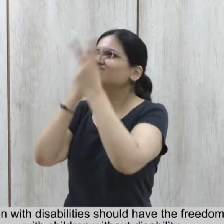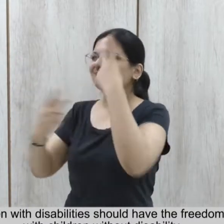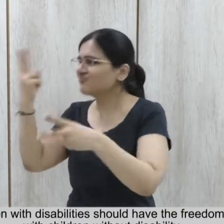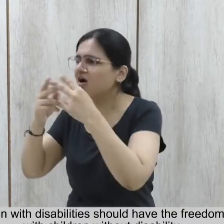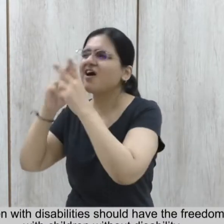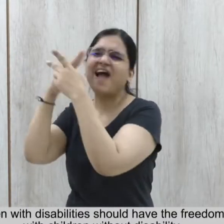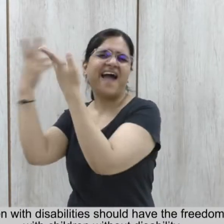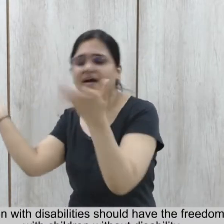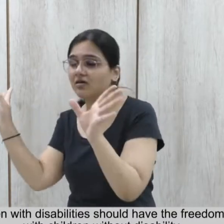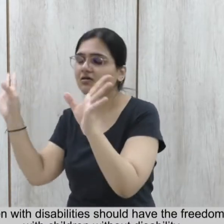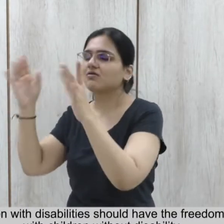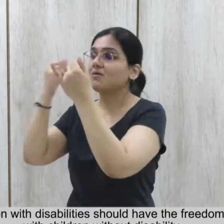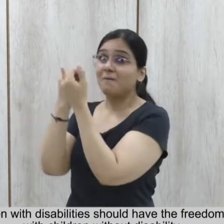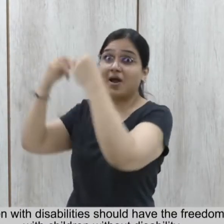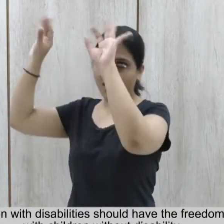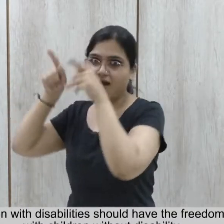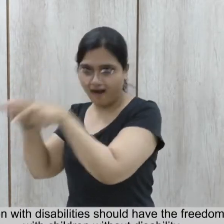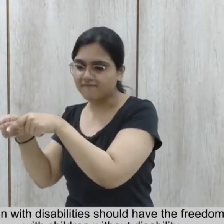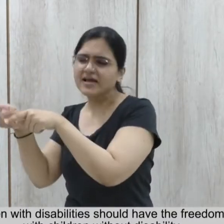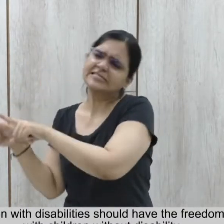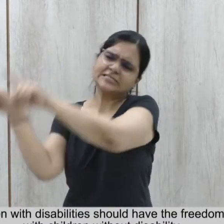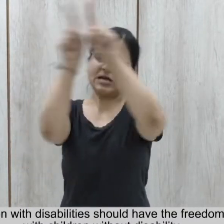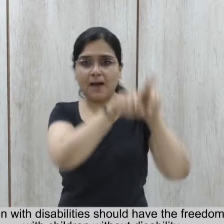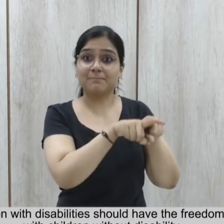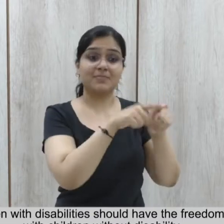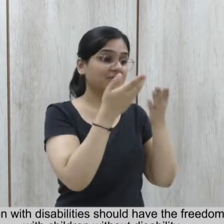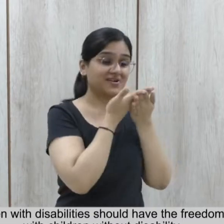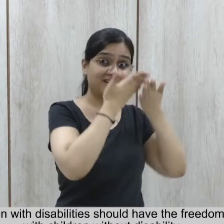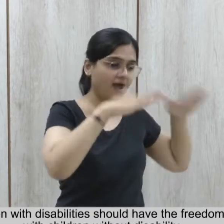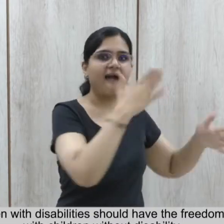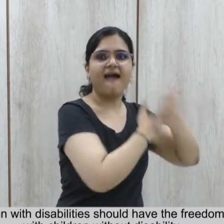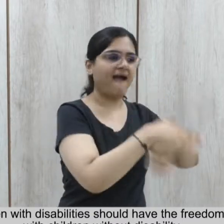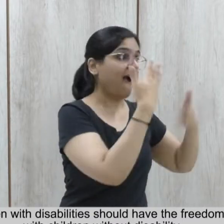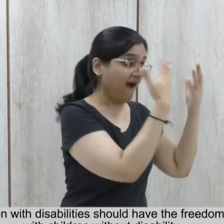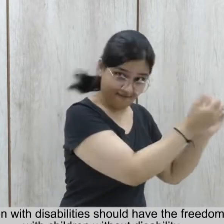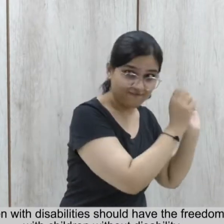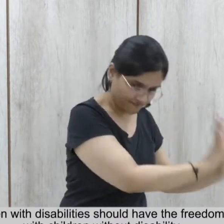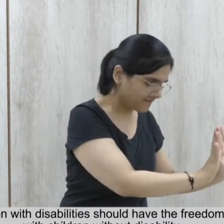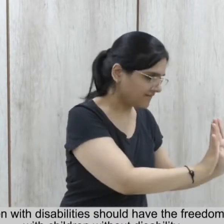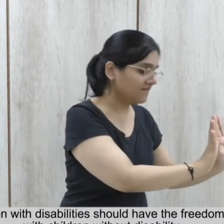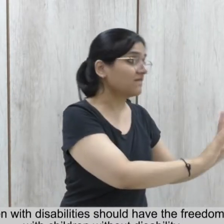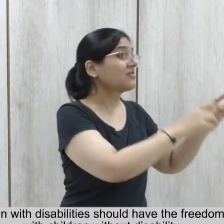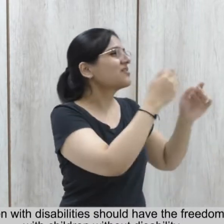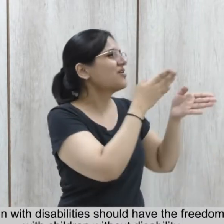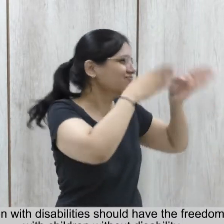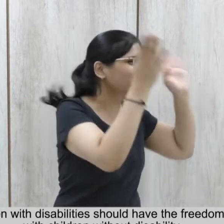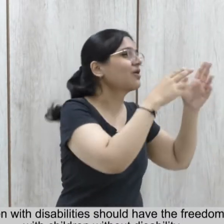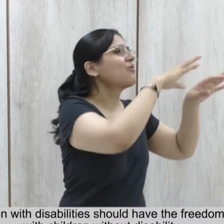the freedom on equal basis at par with children